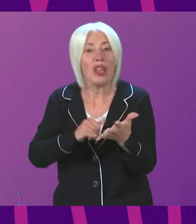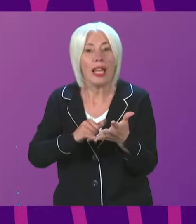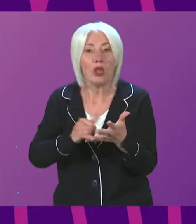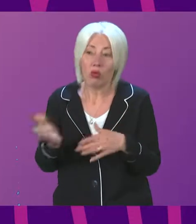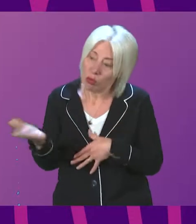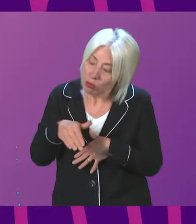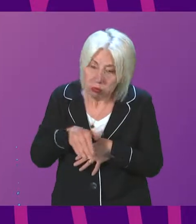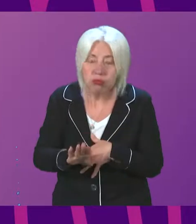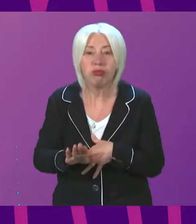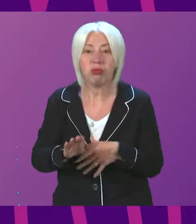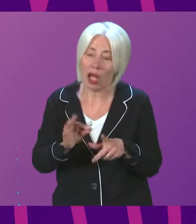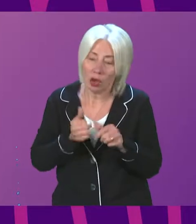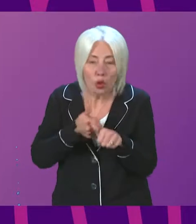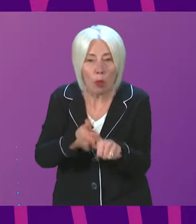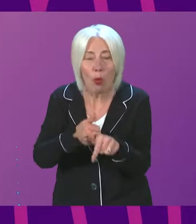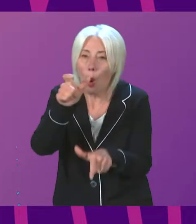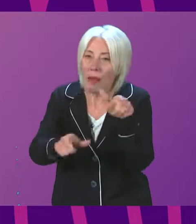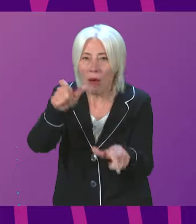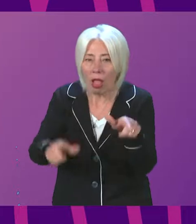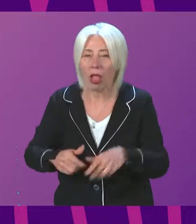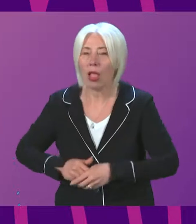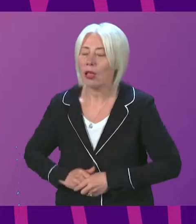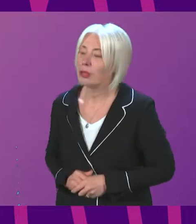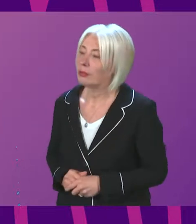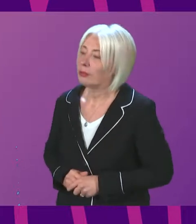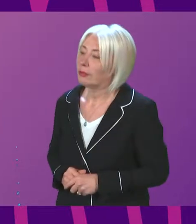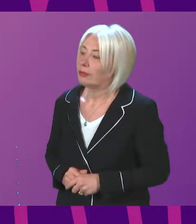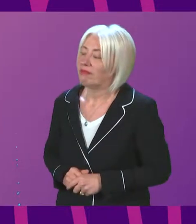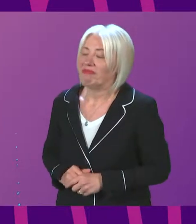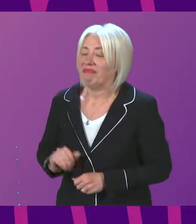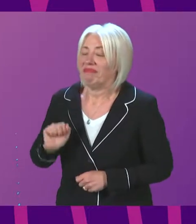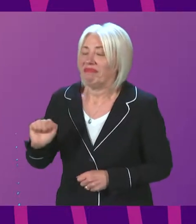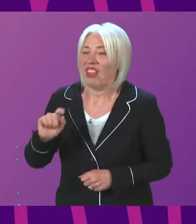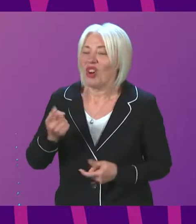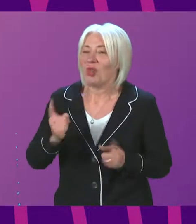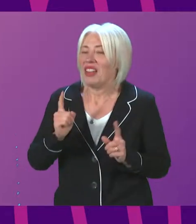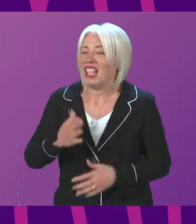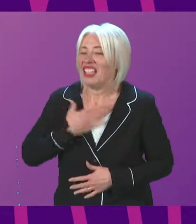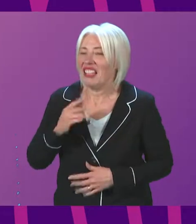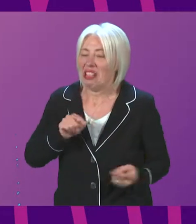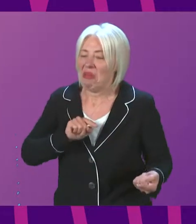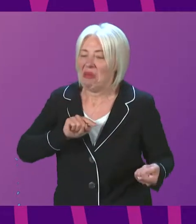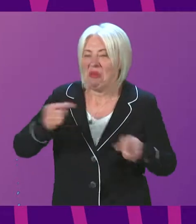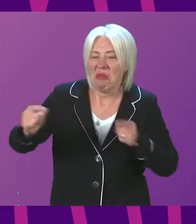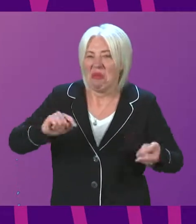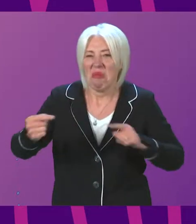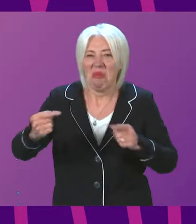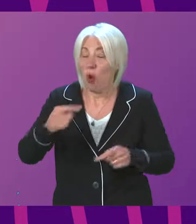and to deliver for patients. Douglas Ross. The First Minister does not like opposition politicians stating that the COVID pandemic